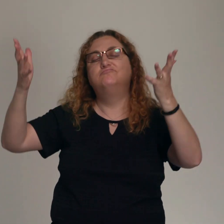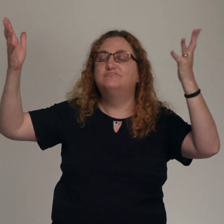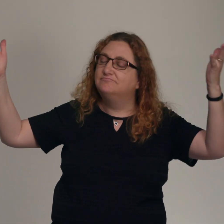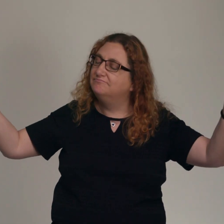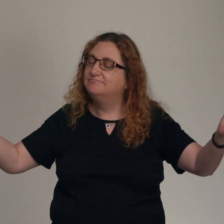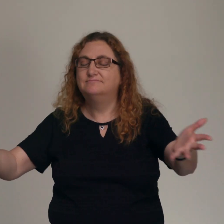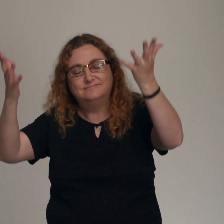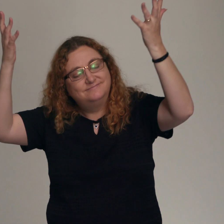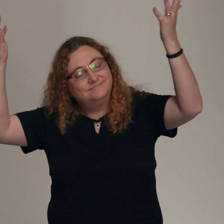glorified